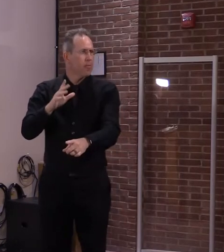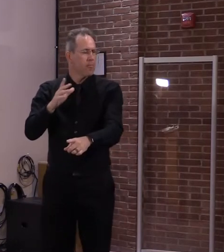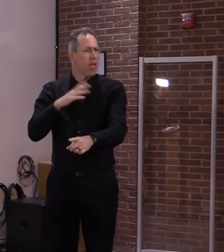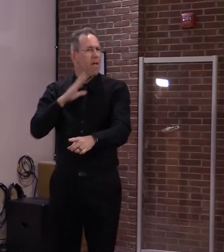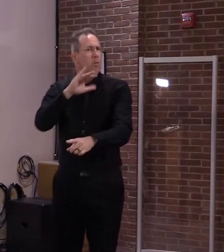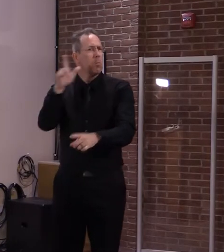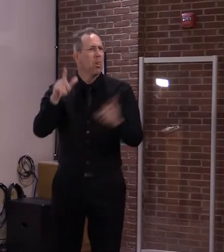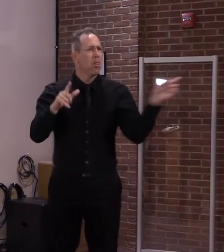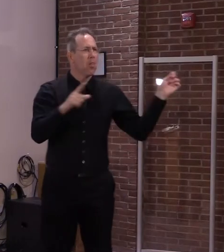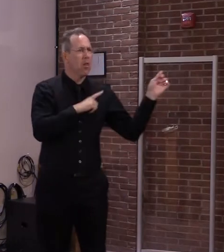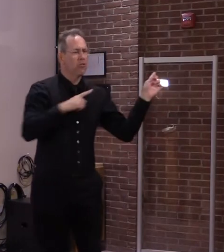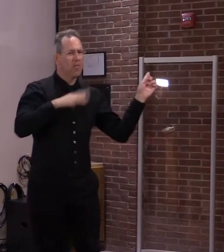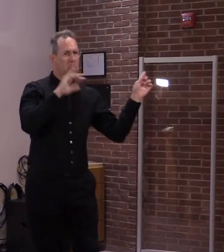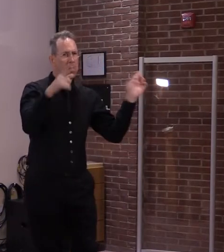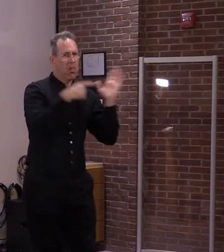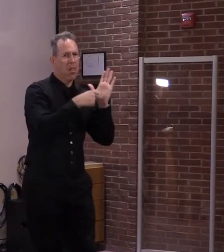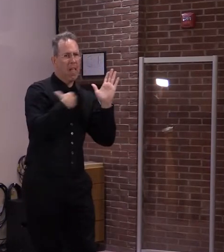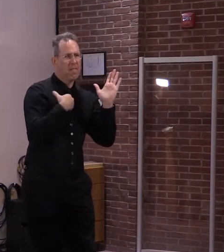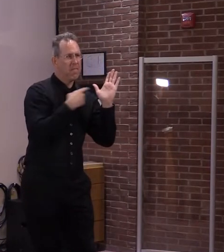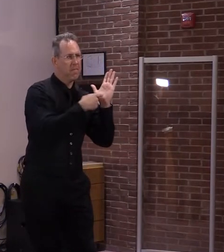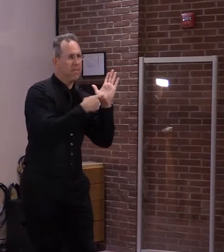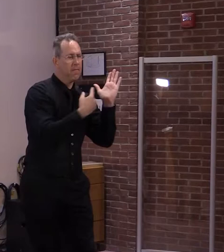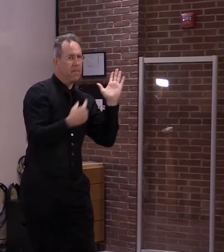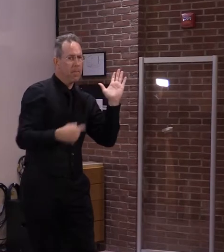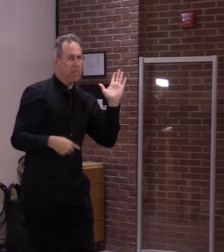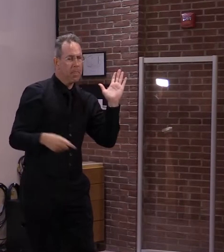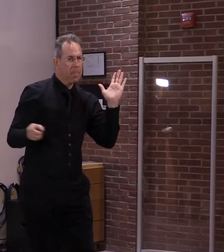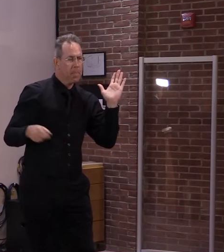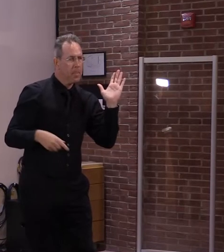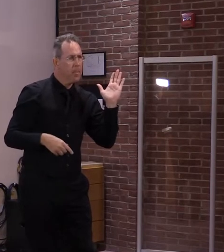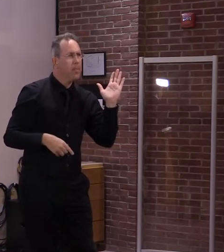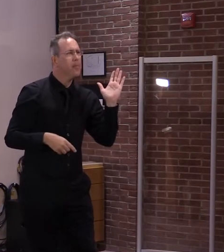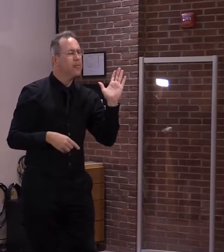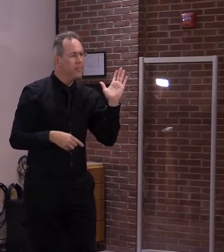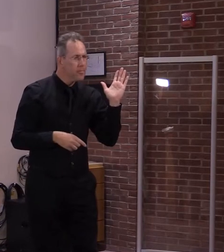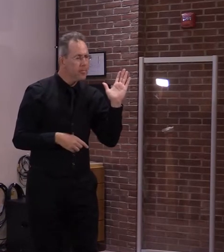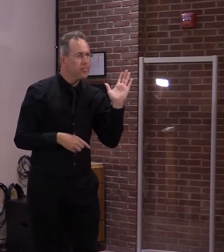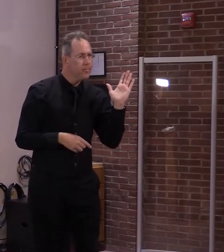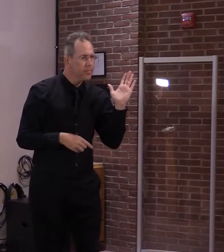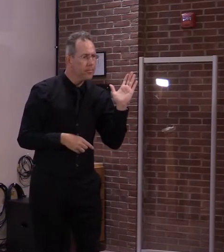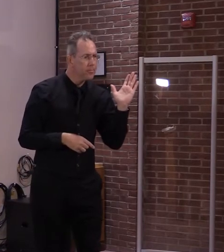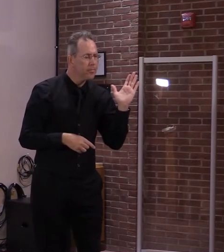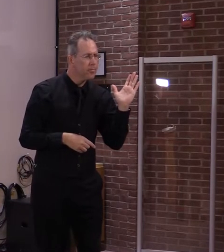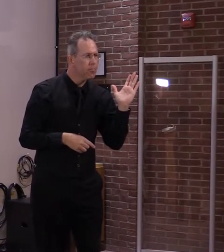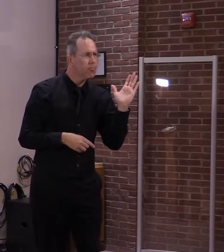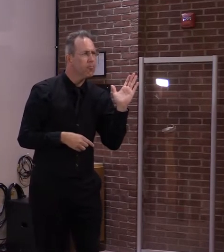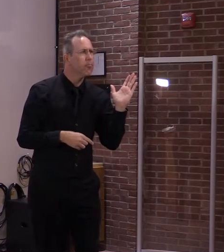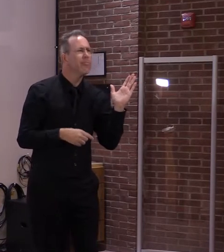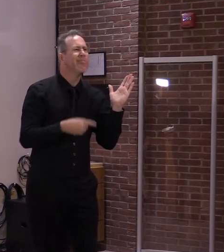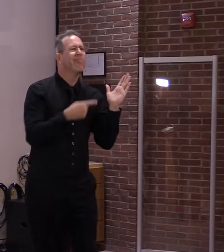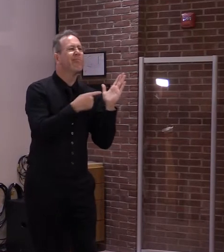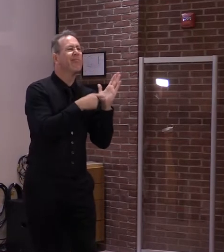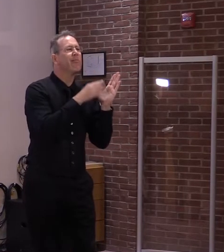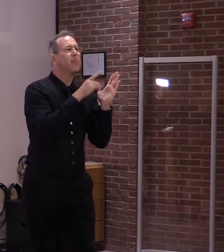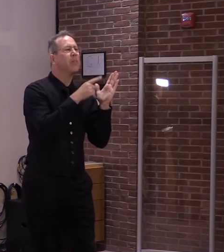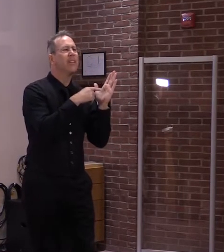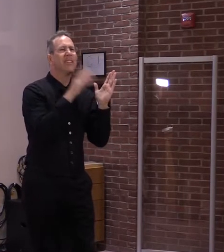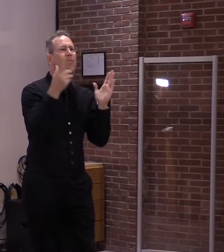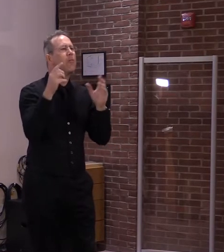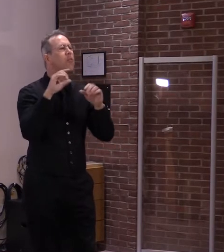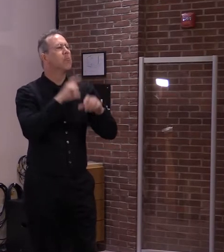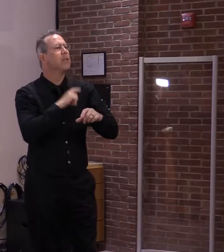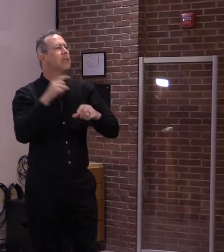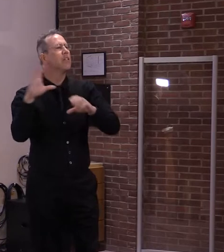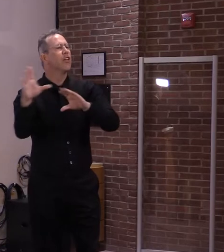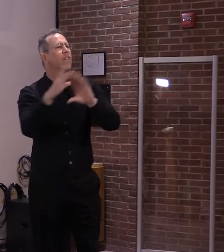and it was little input from law enforcement on this whole thing from what we were told